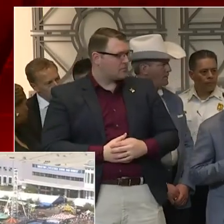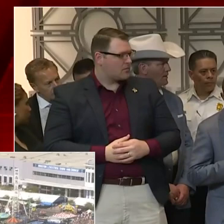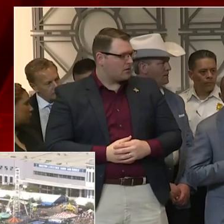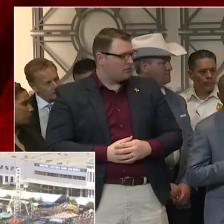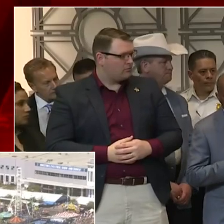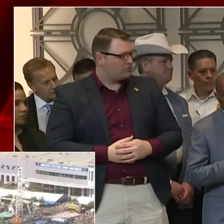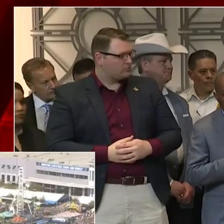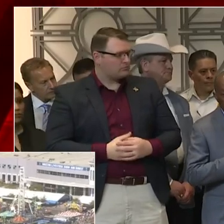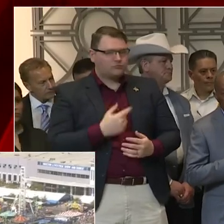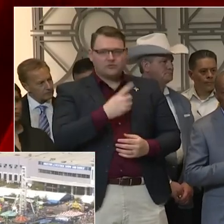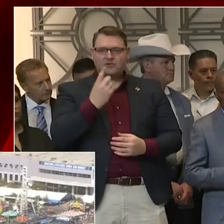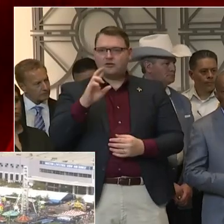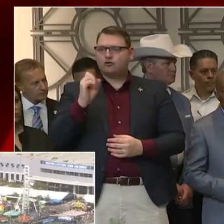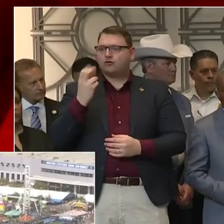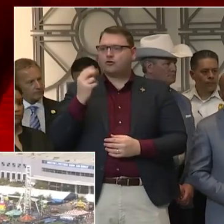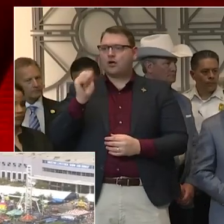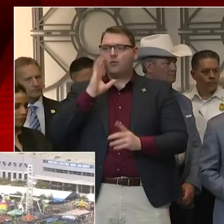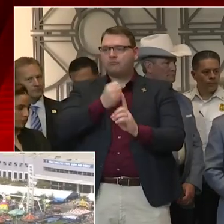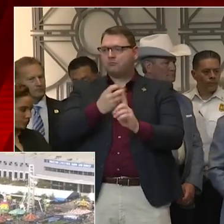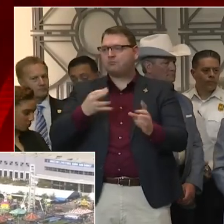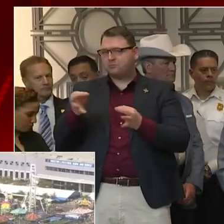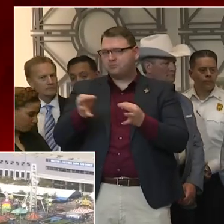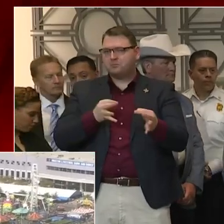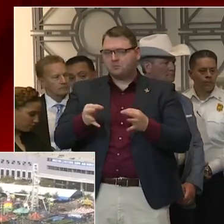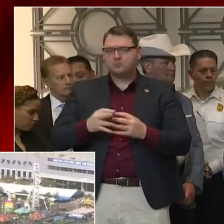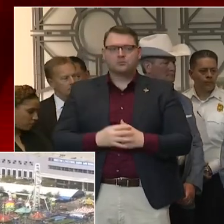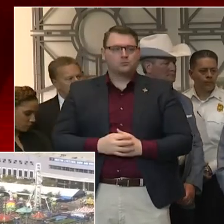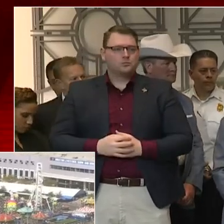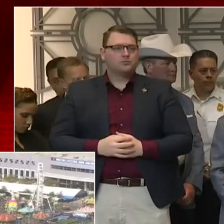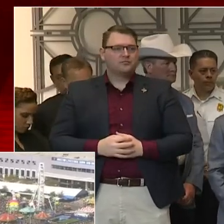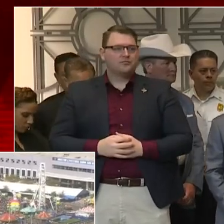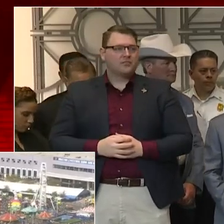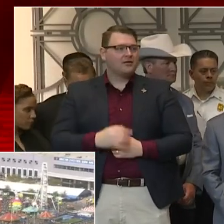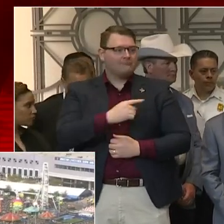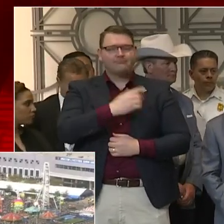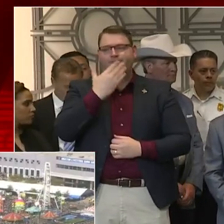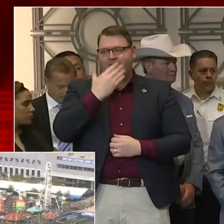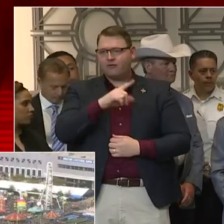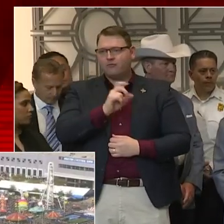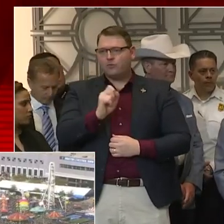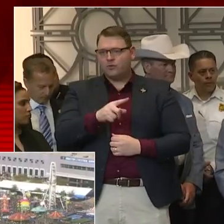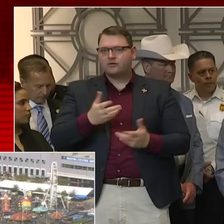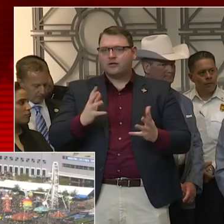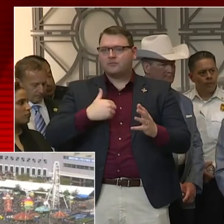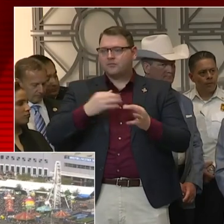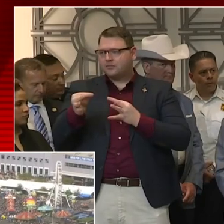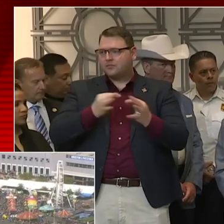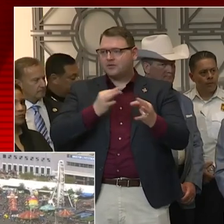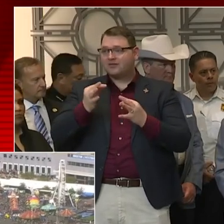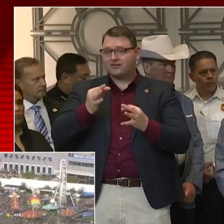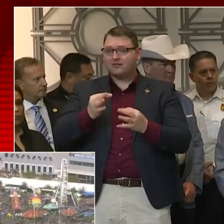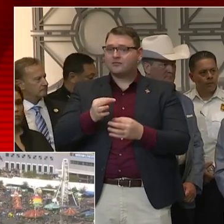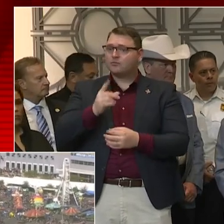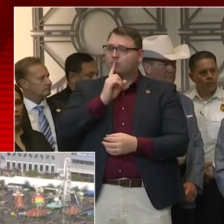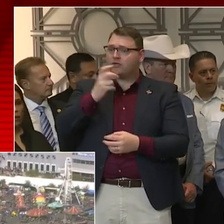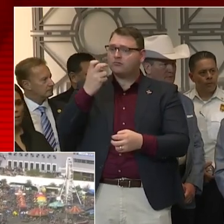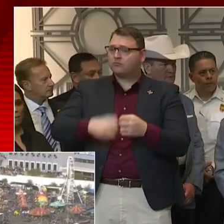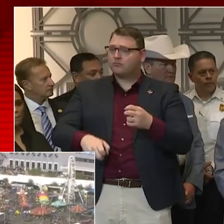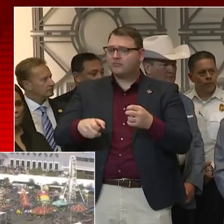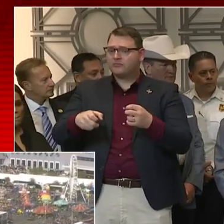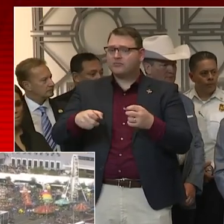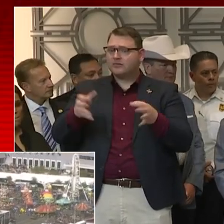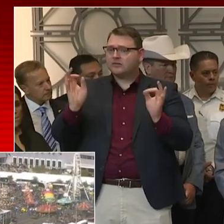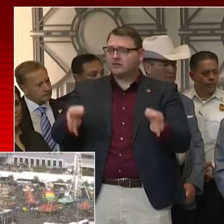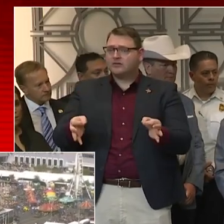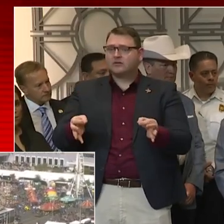Thank you, Judge, and thanks for that question. So it was a difficult decision because we recognize as we get information